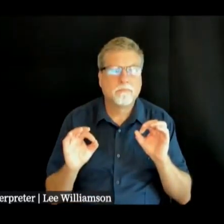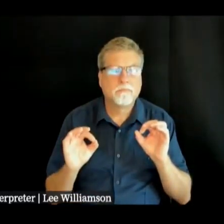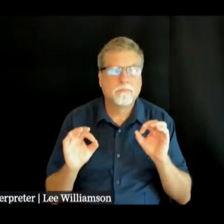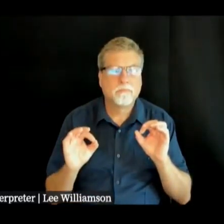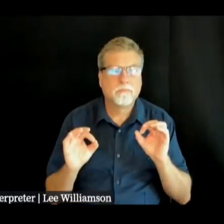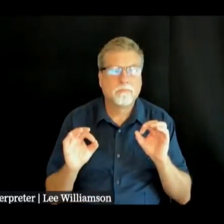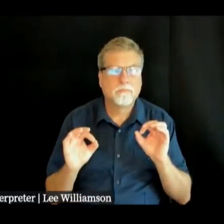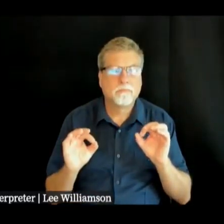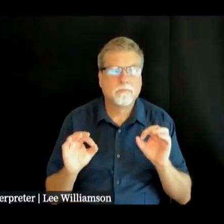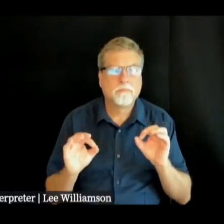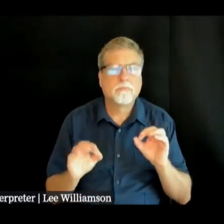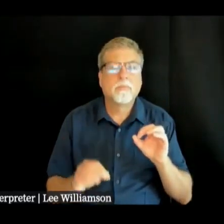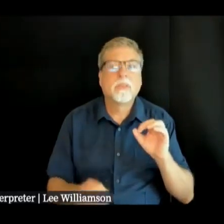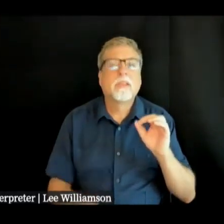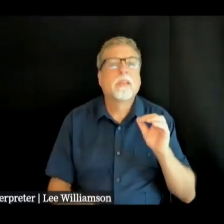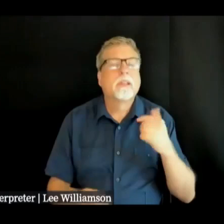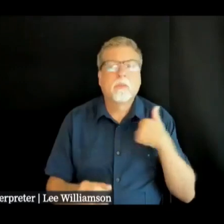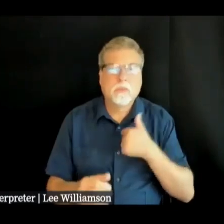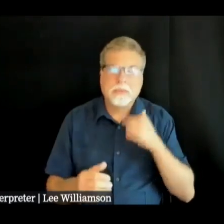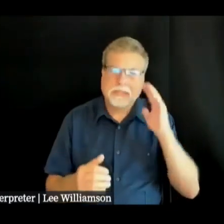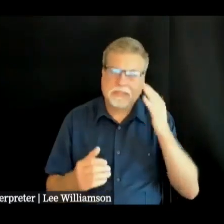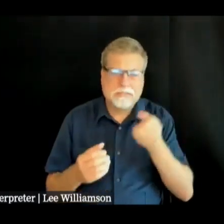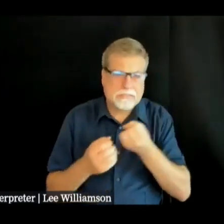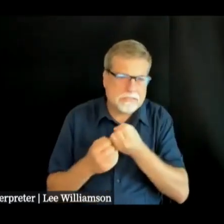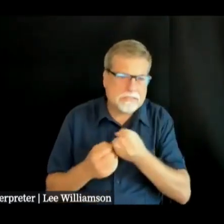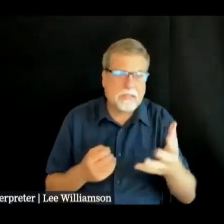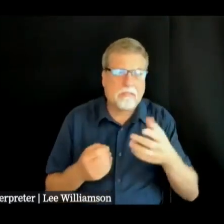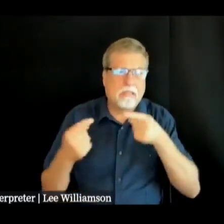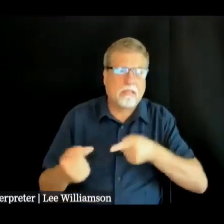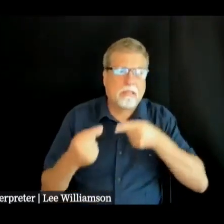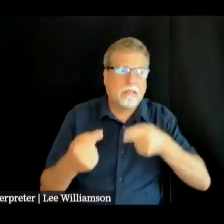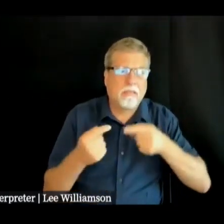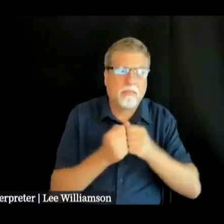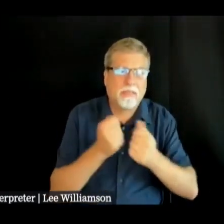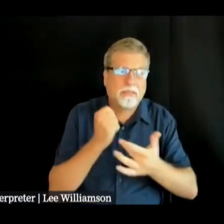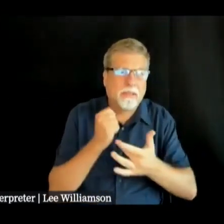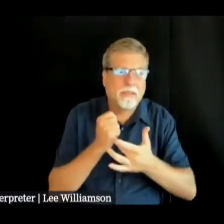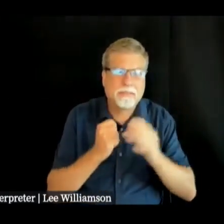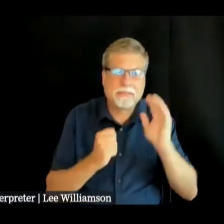we are having a number of technical difficulties this morning